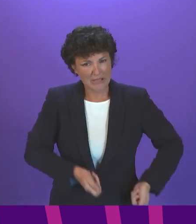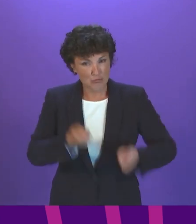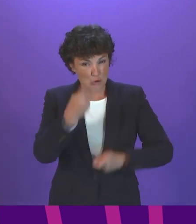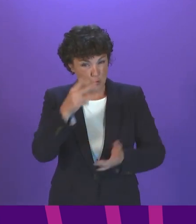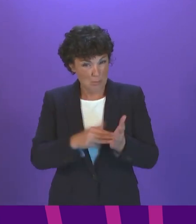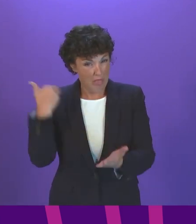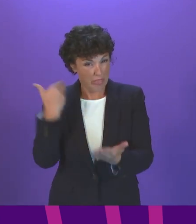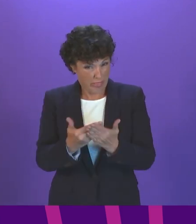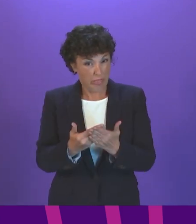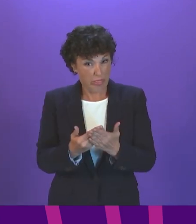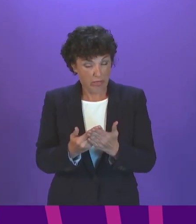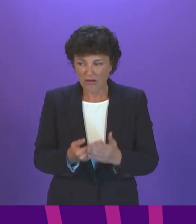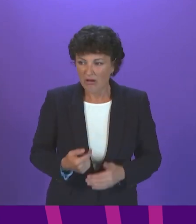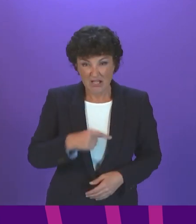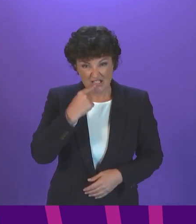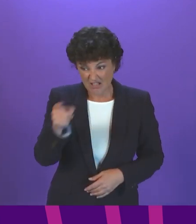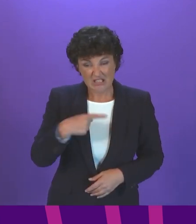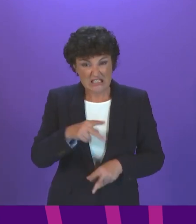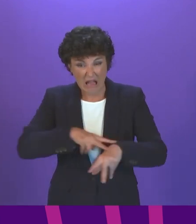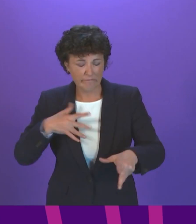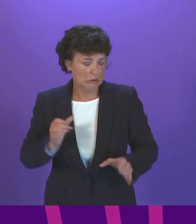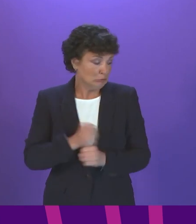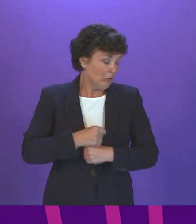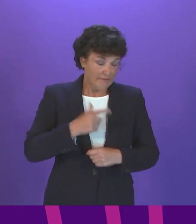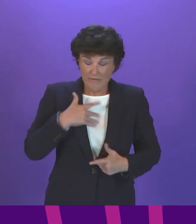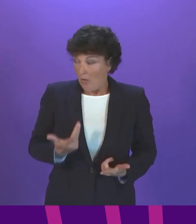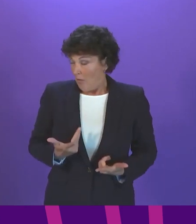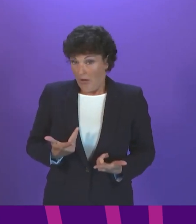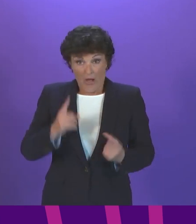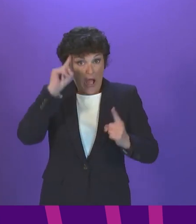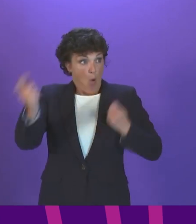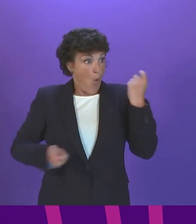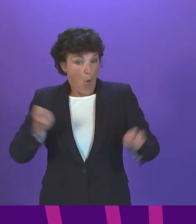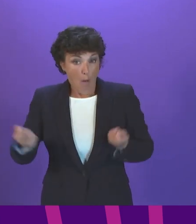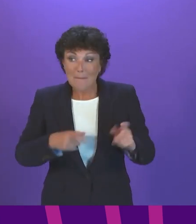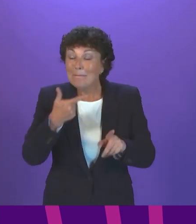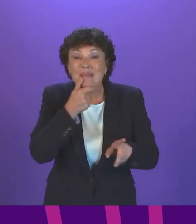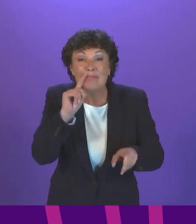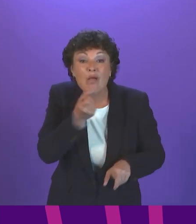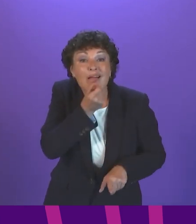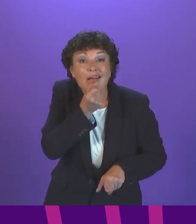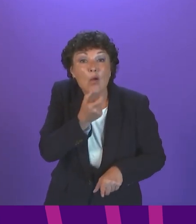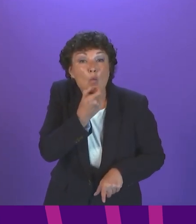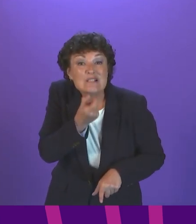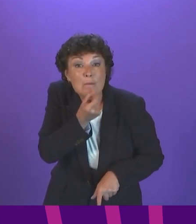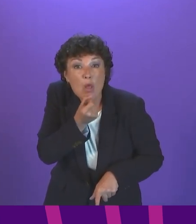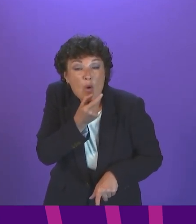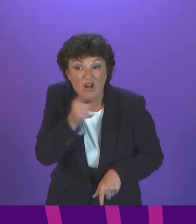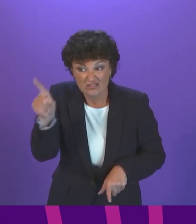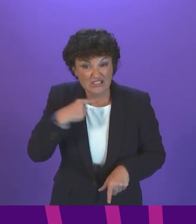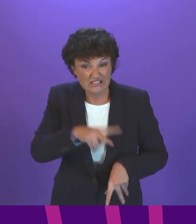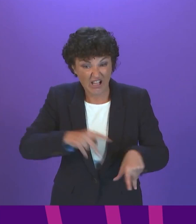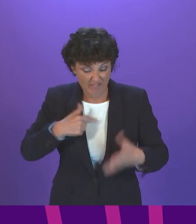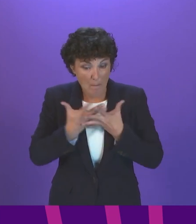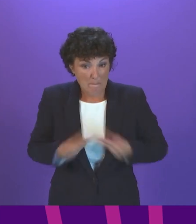concerns of Test and Protect staff feeling stressed and overwhelmed, whistleblowers now describe the situation as staff being burnt out.